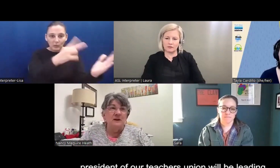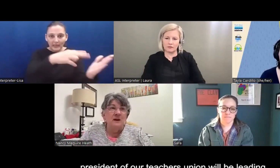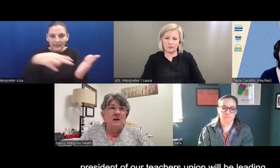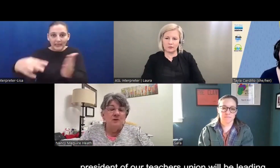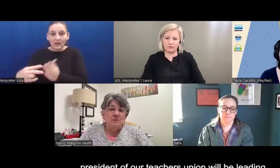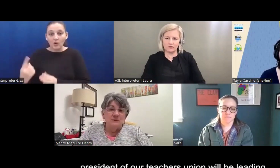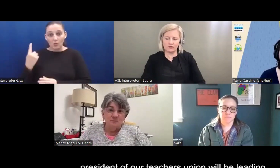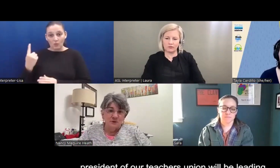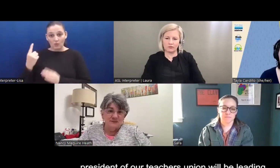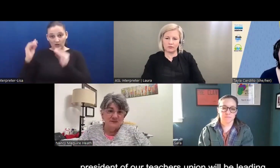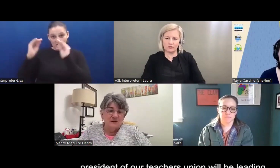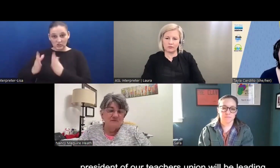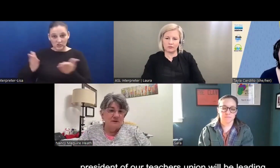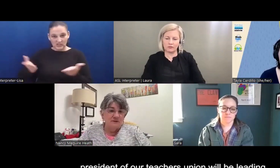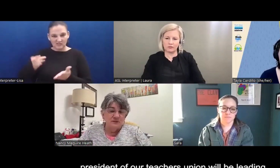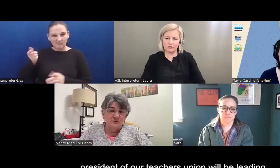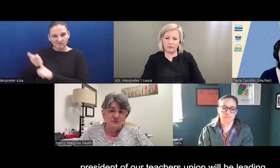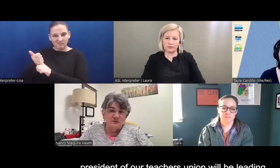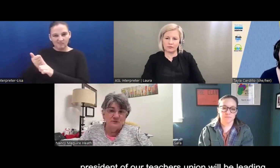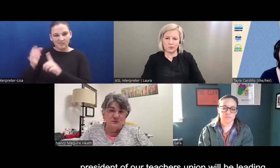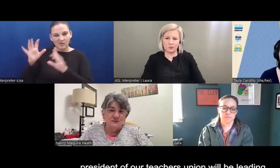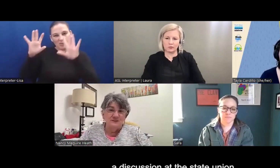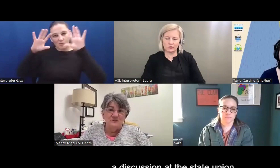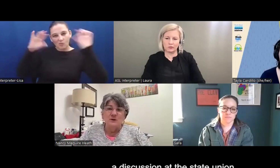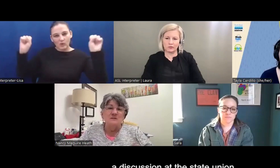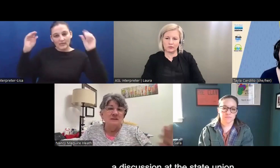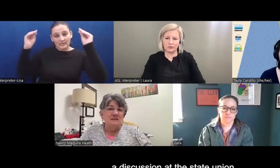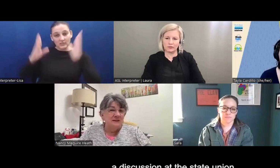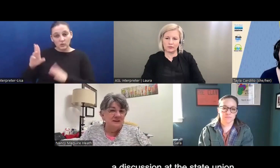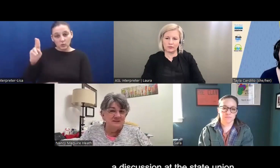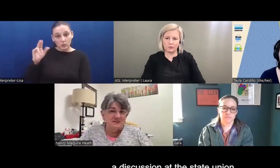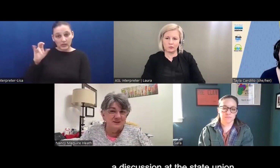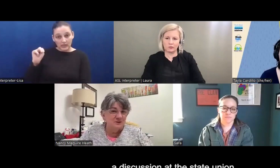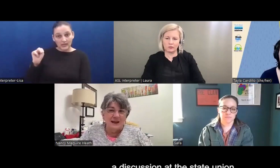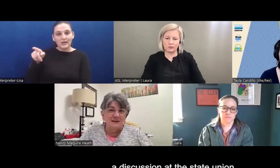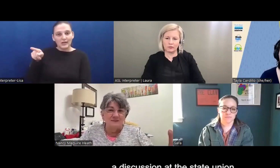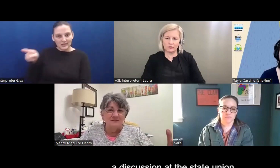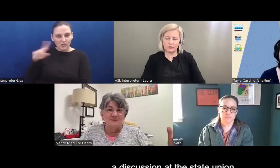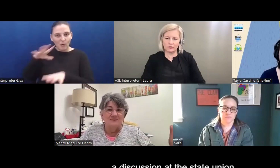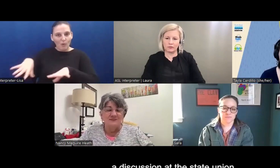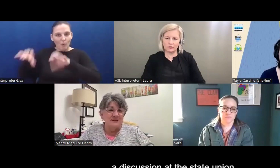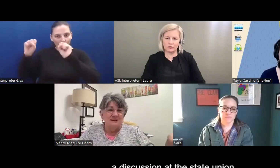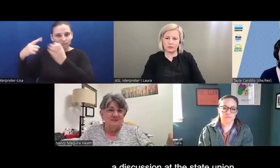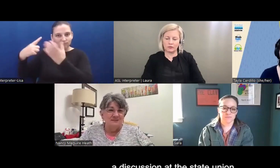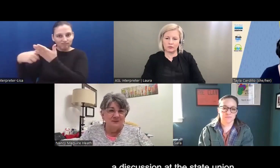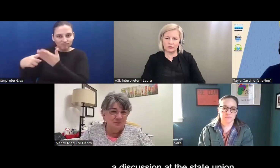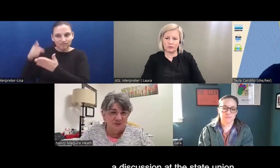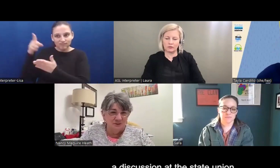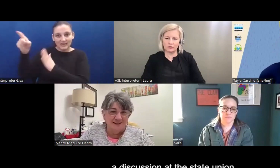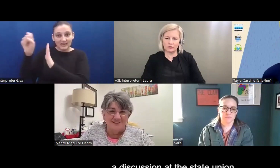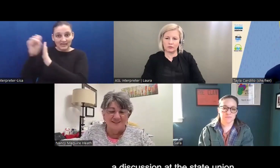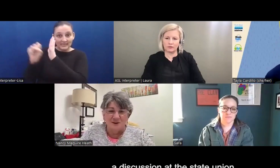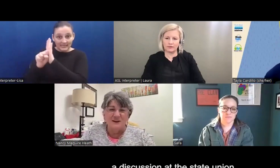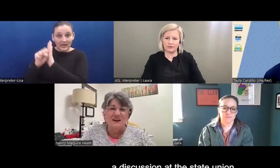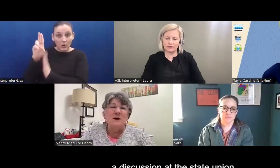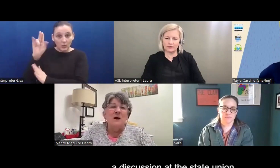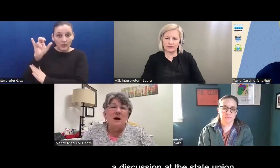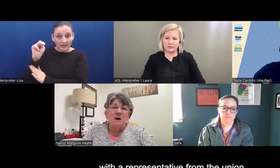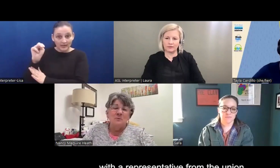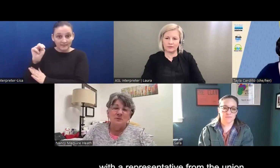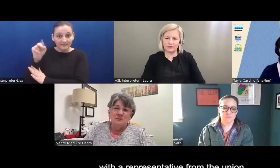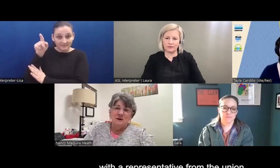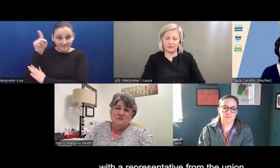here who is the president of our teacher's union is going to be leading a discussion at the state union at Neary,